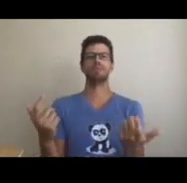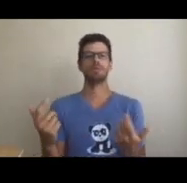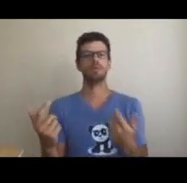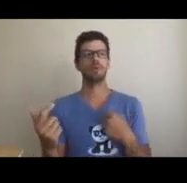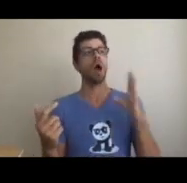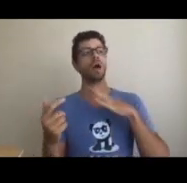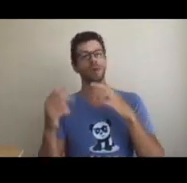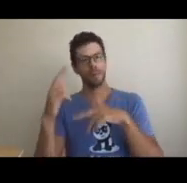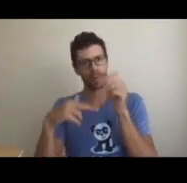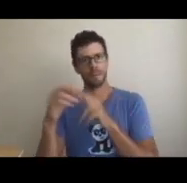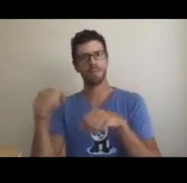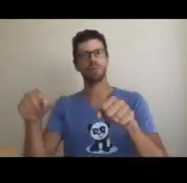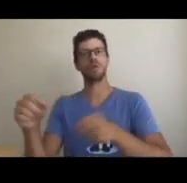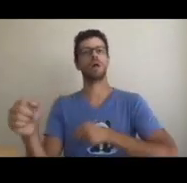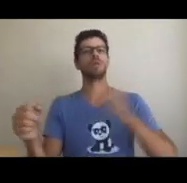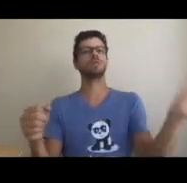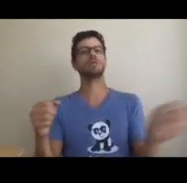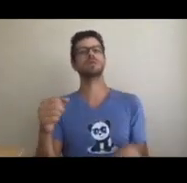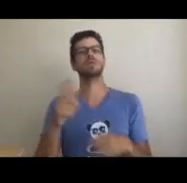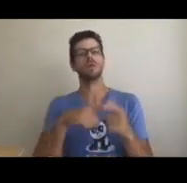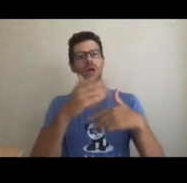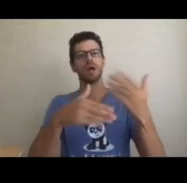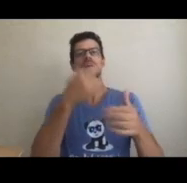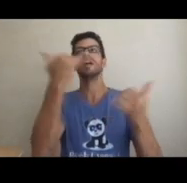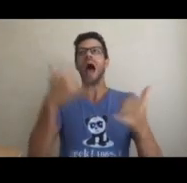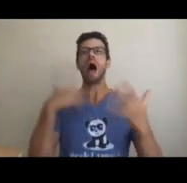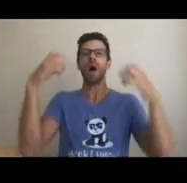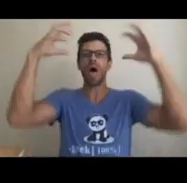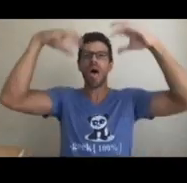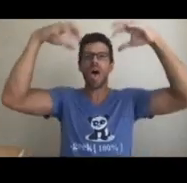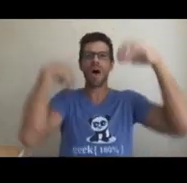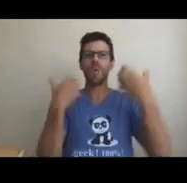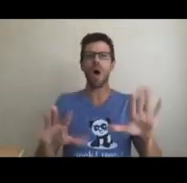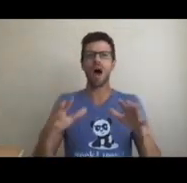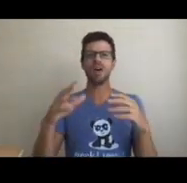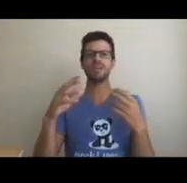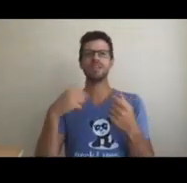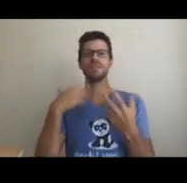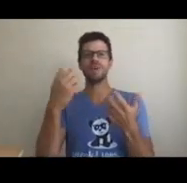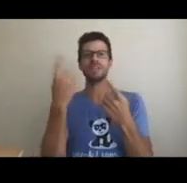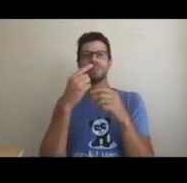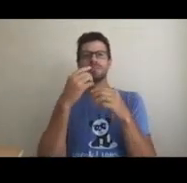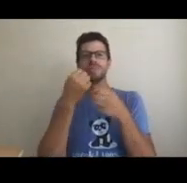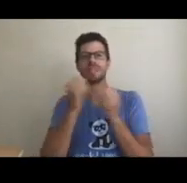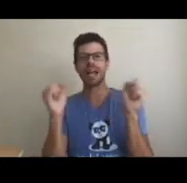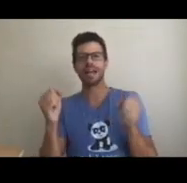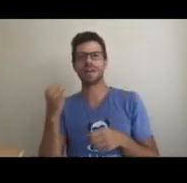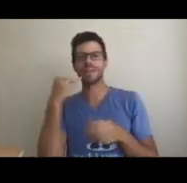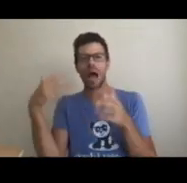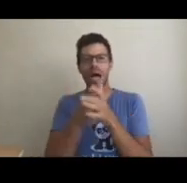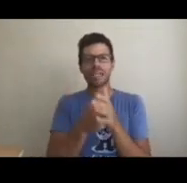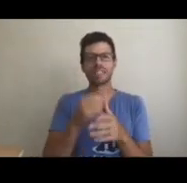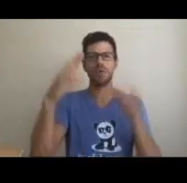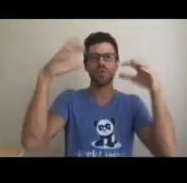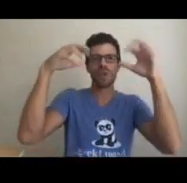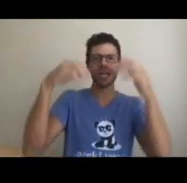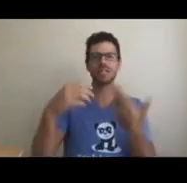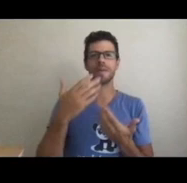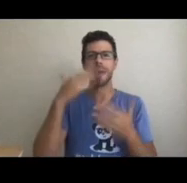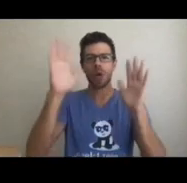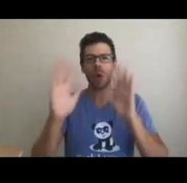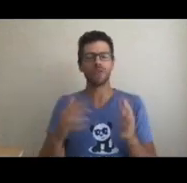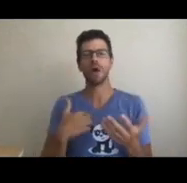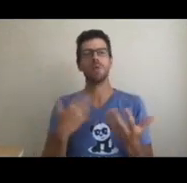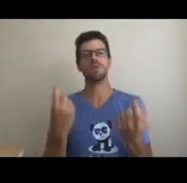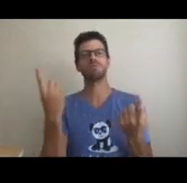and would like the bicycle to get automated. Then you build a motorcycle. The customer comes back again saying, I do not want to get